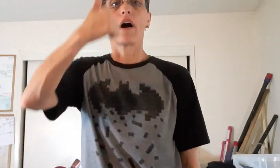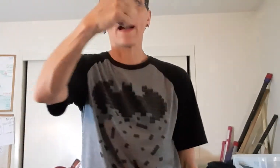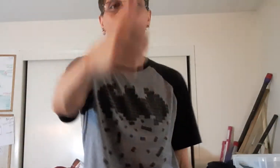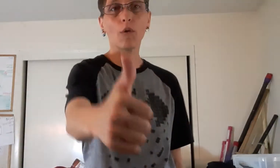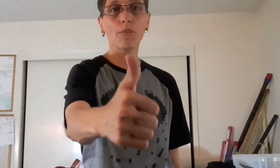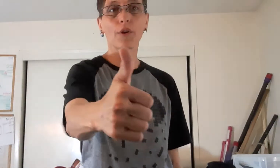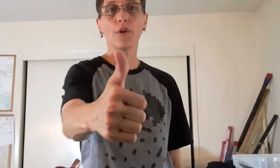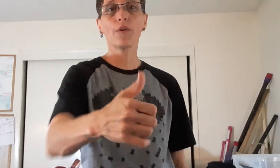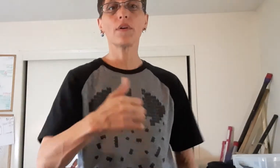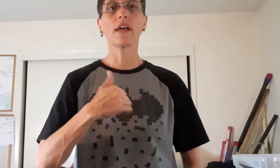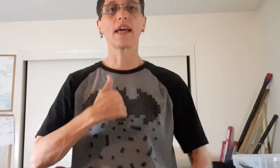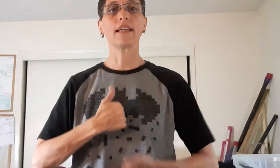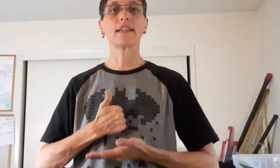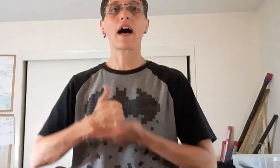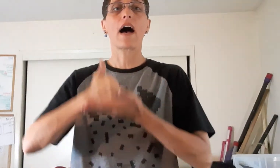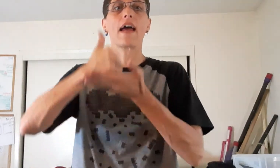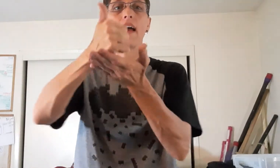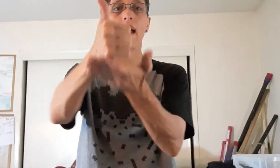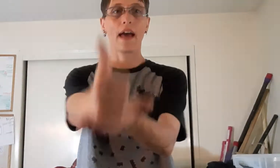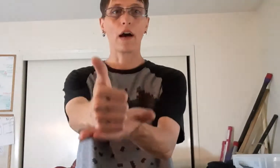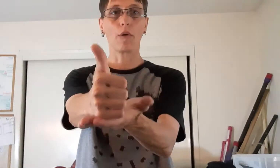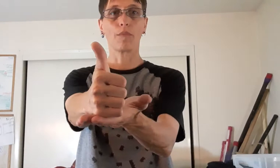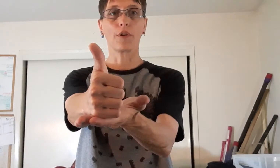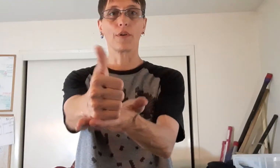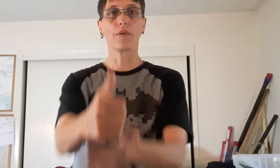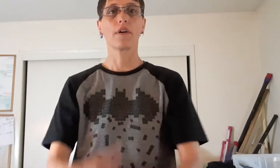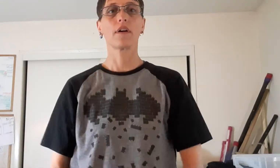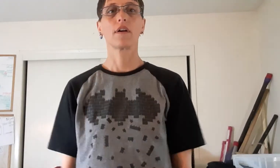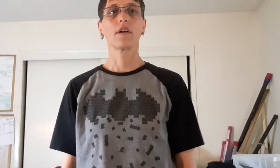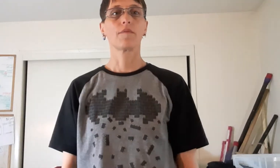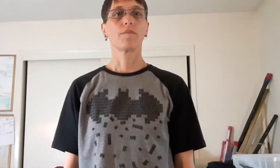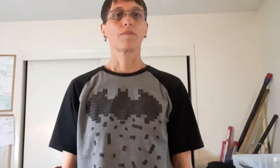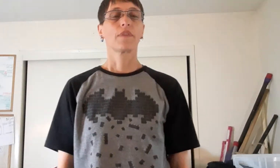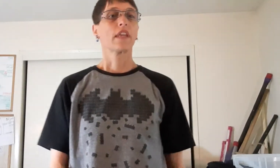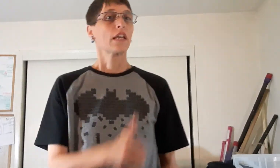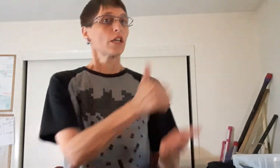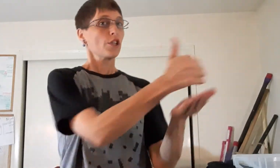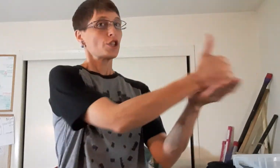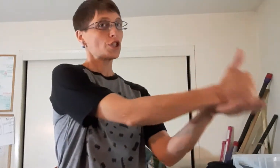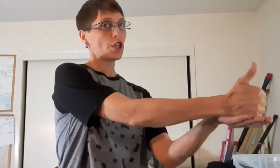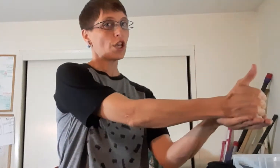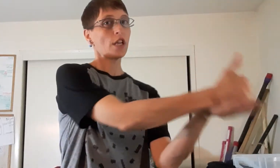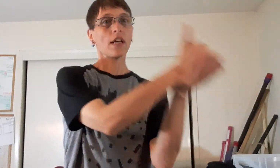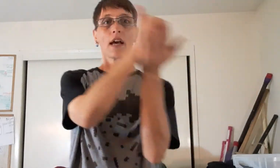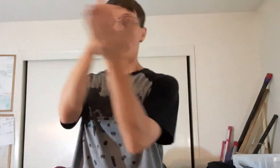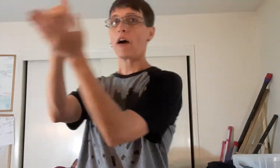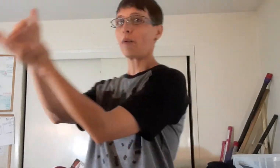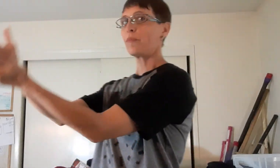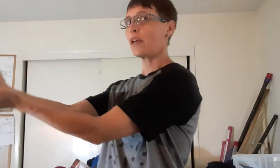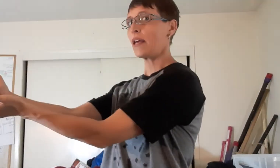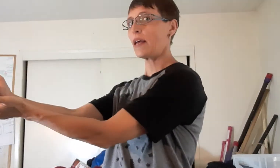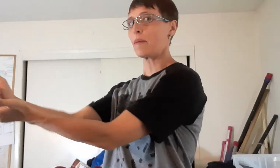help you it's I help you. She helped him.